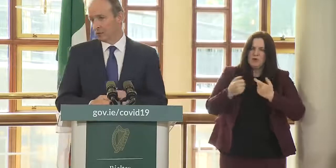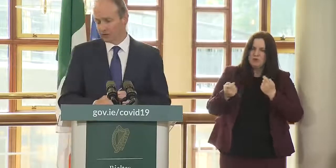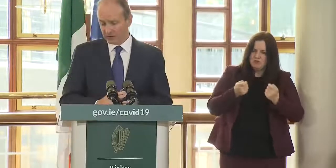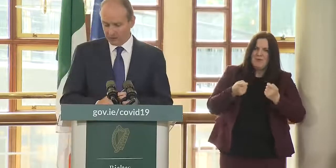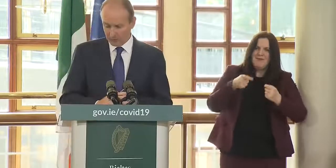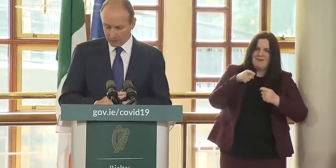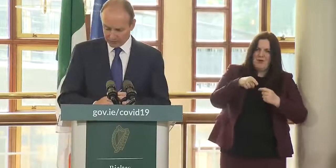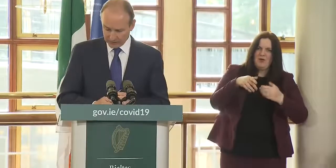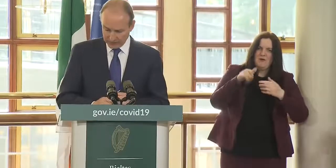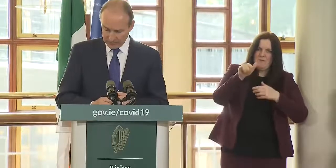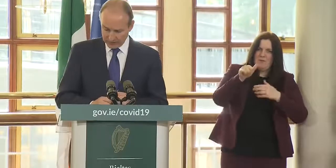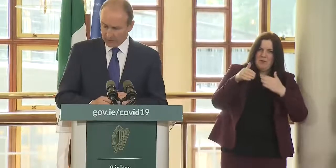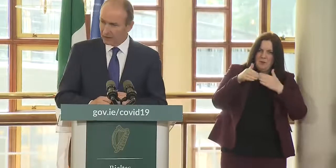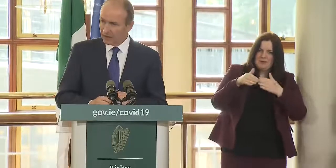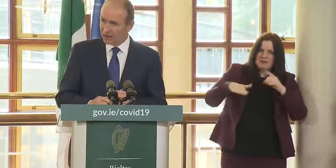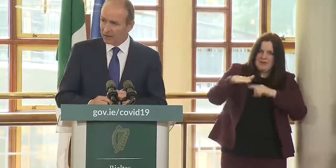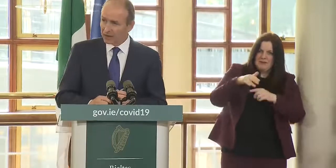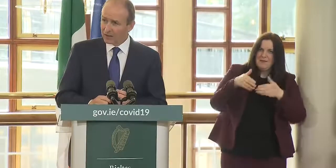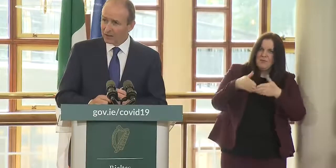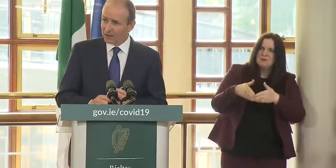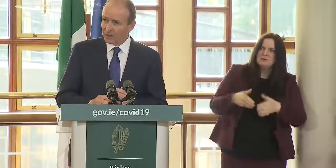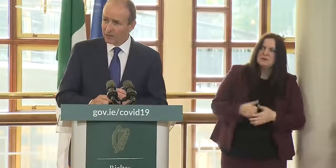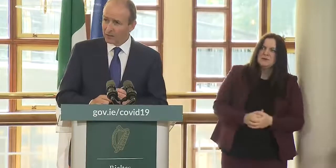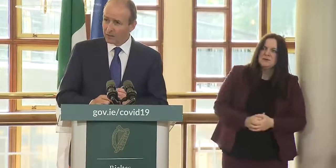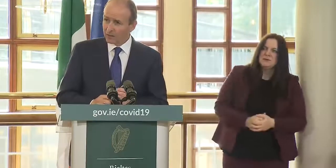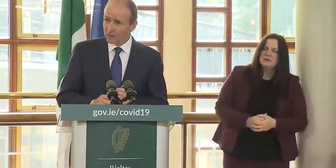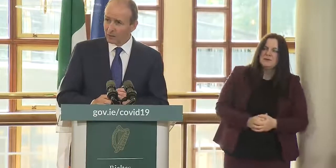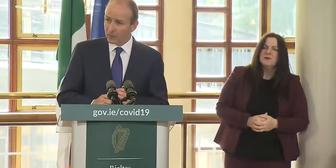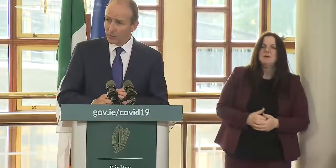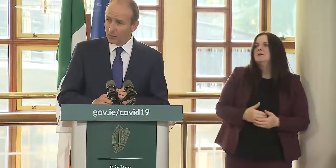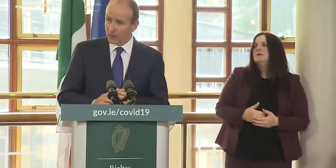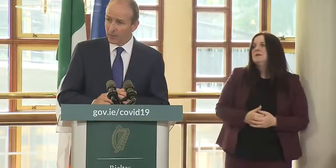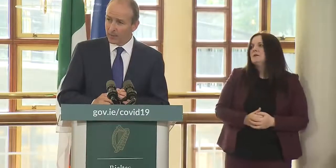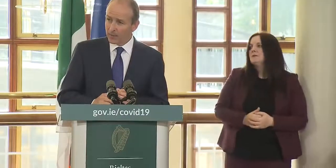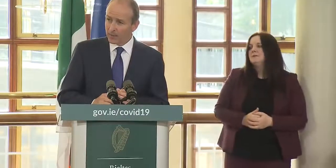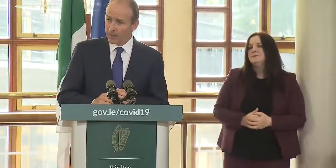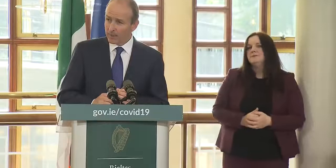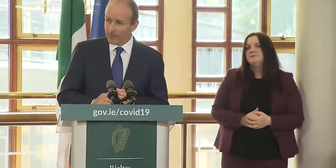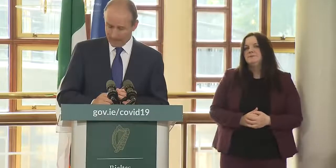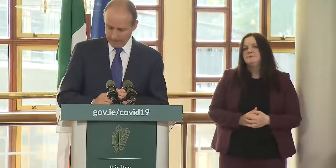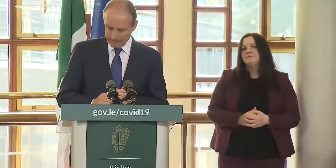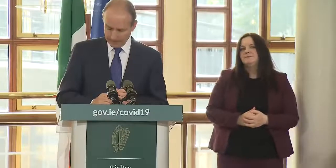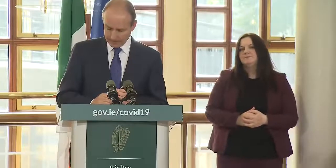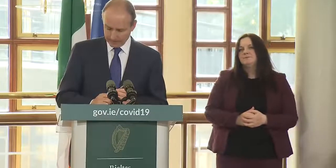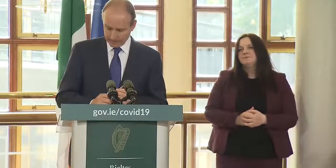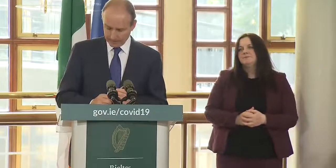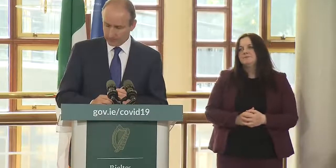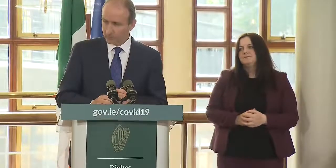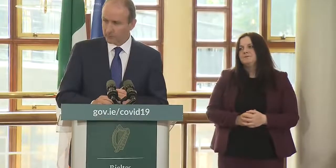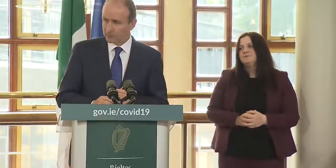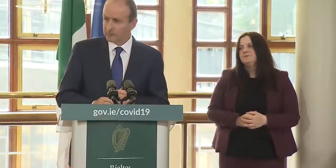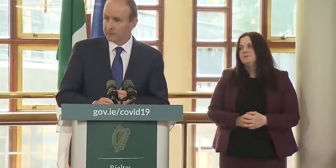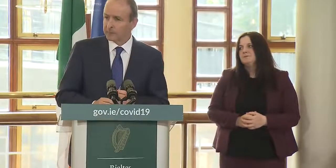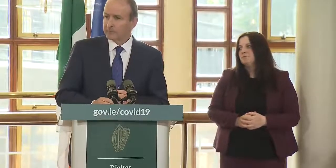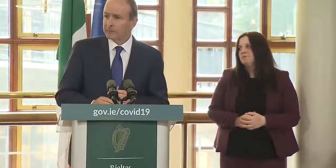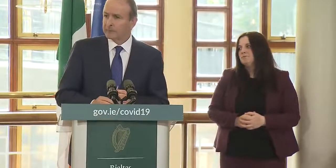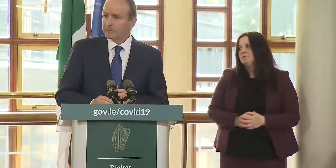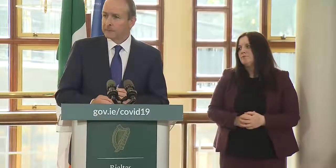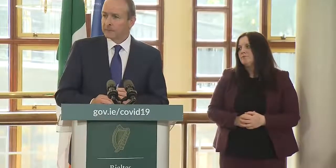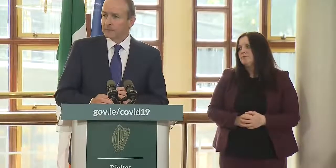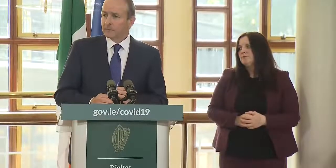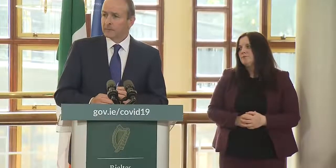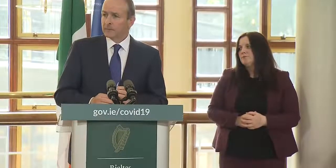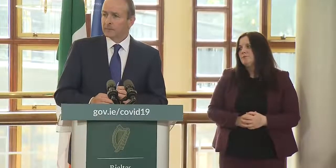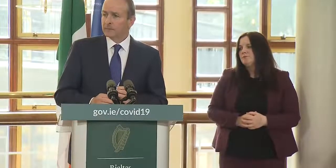the ports and at the airports it was raised it's been raised previously